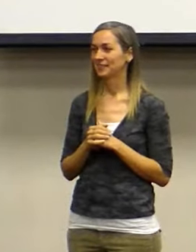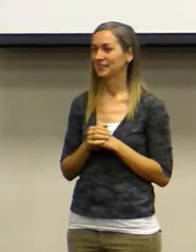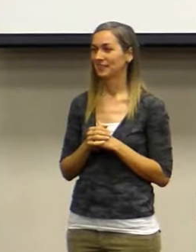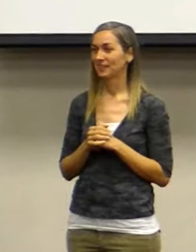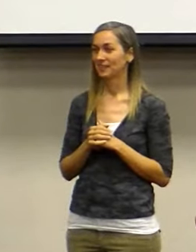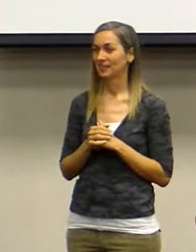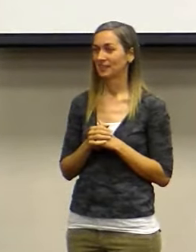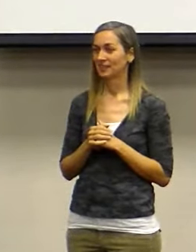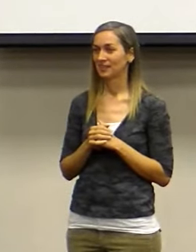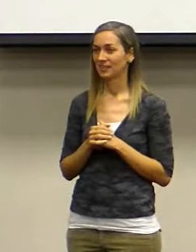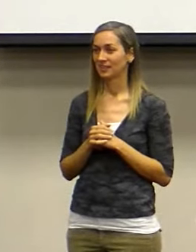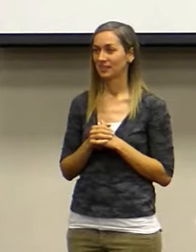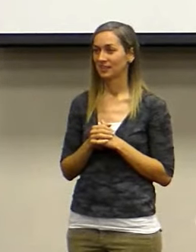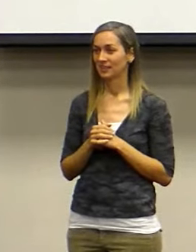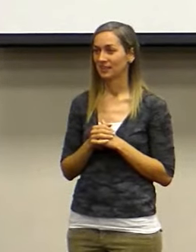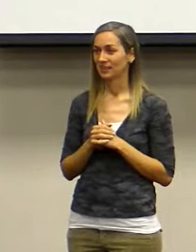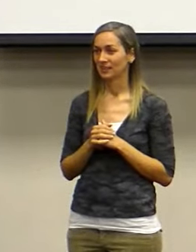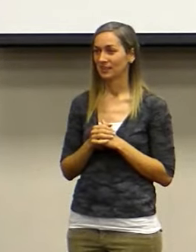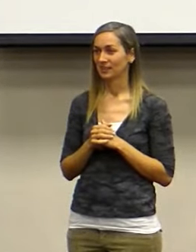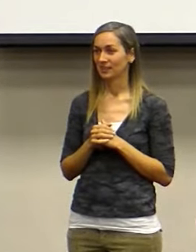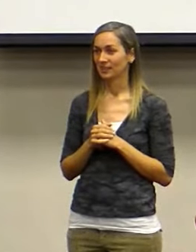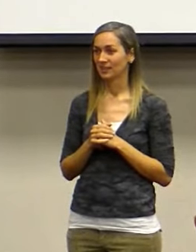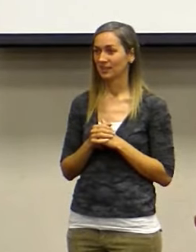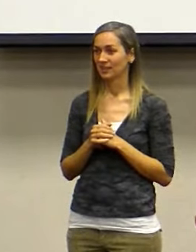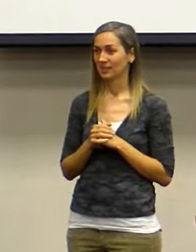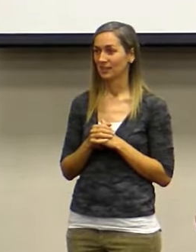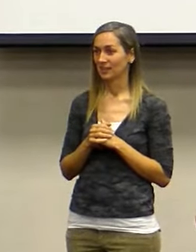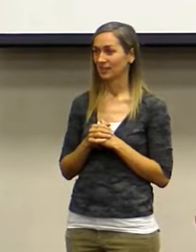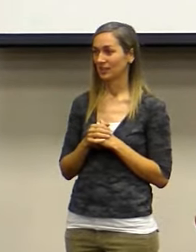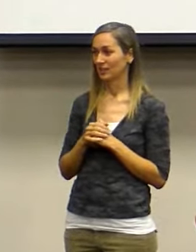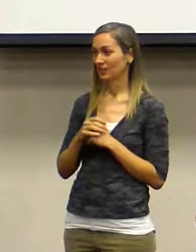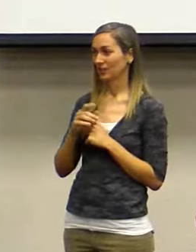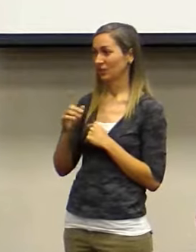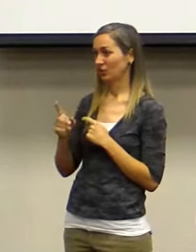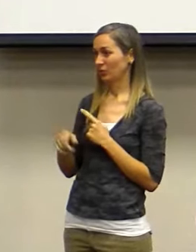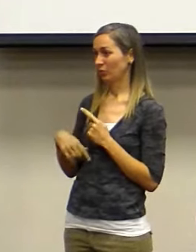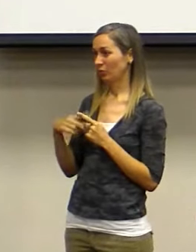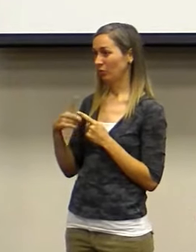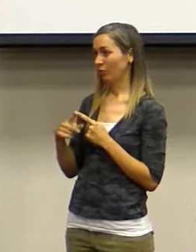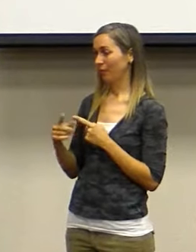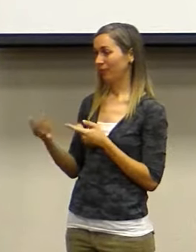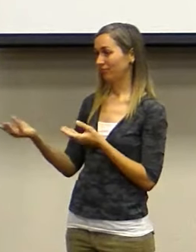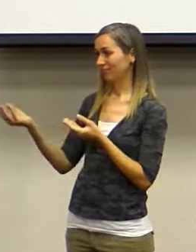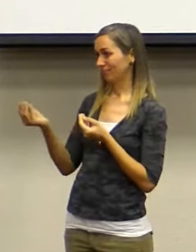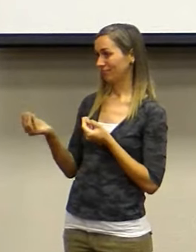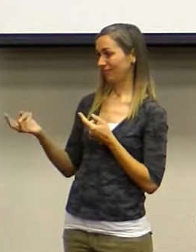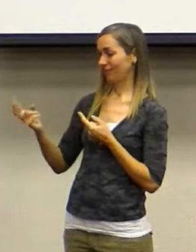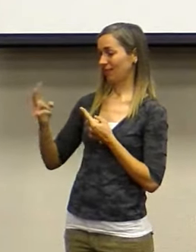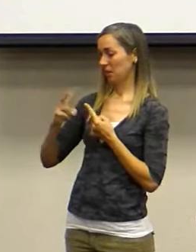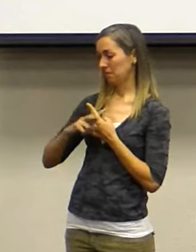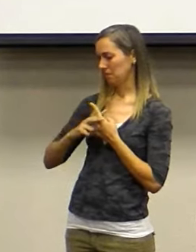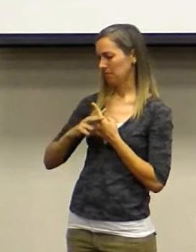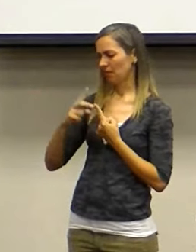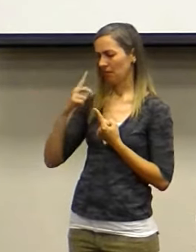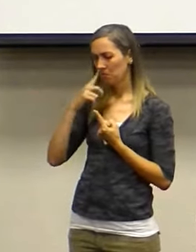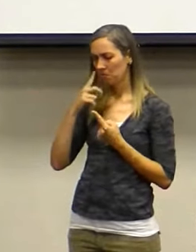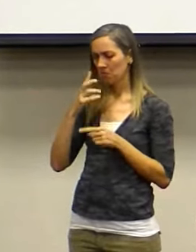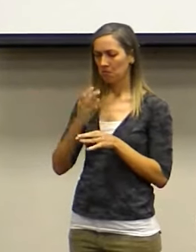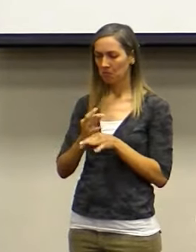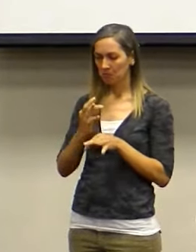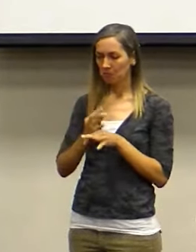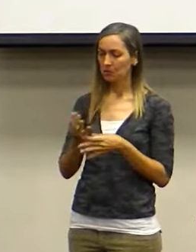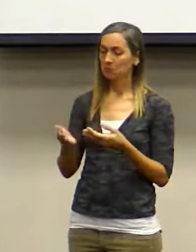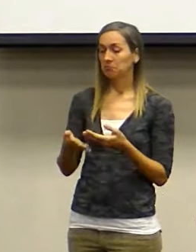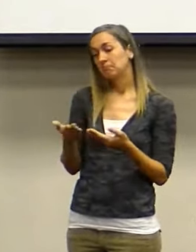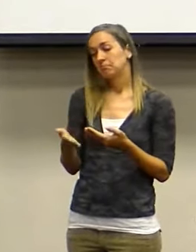When I got this assignment, I was thinking, faithfulness, yeah, that's easy, right?